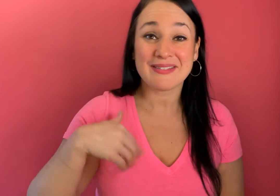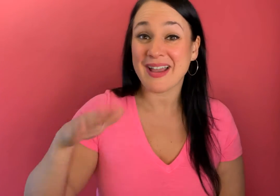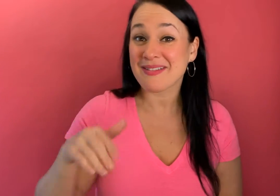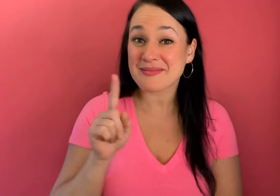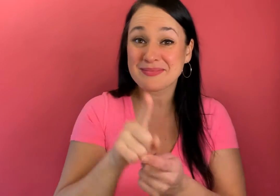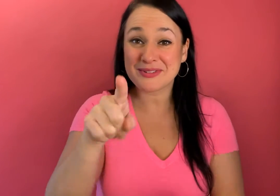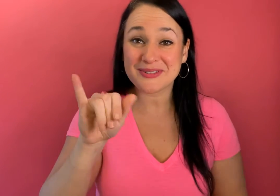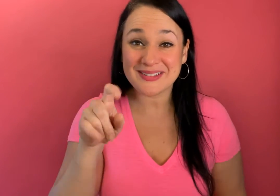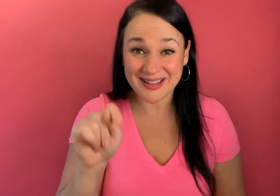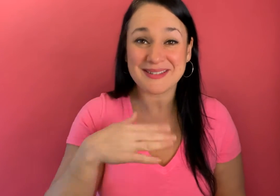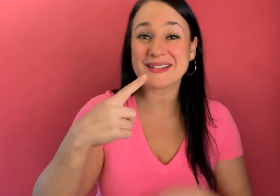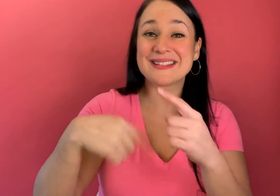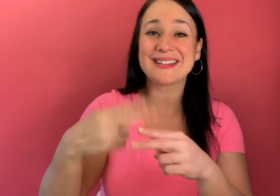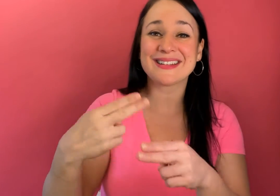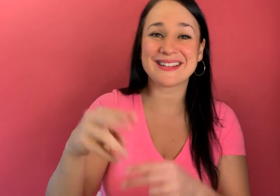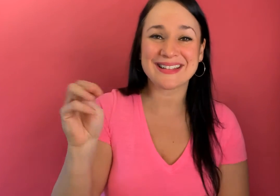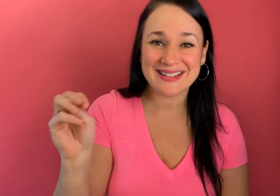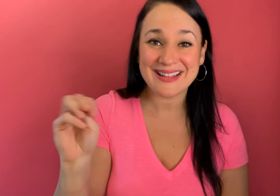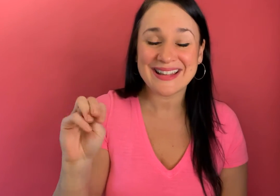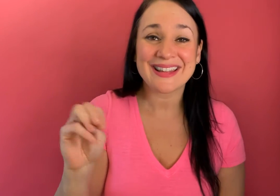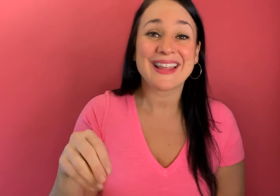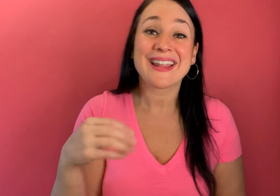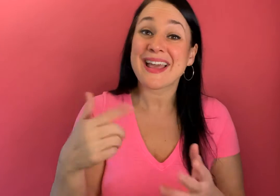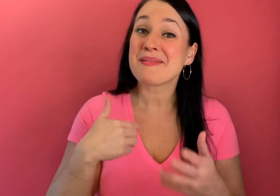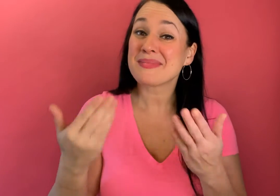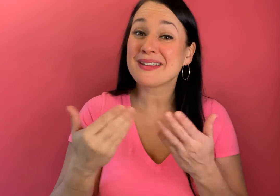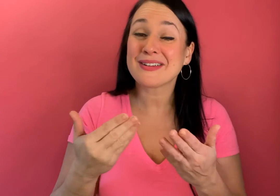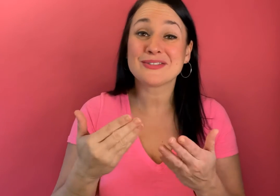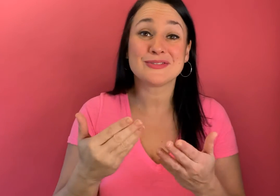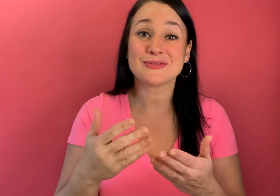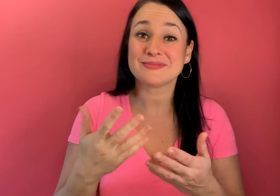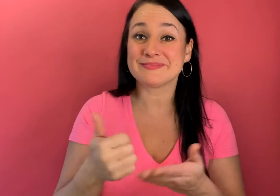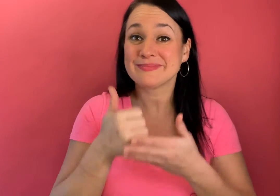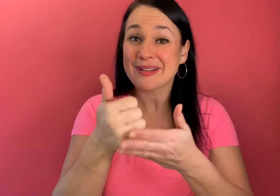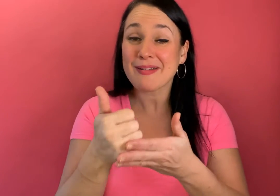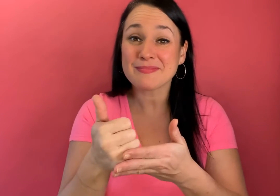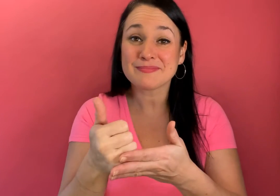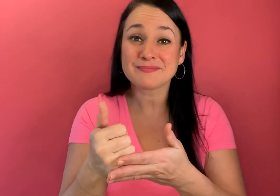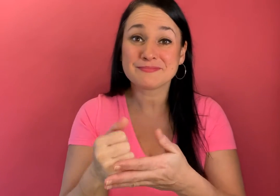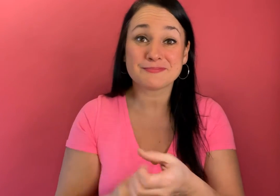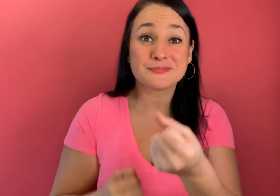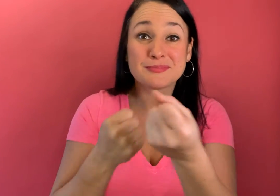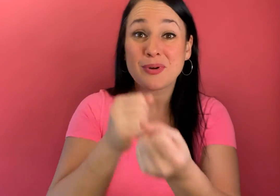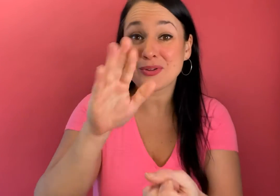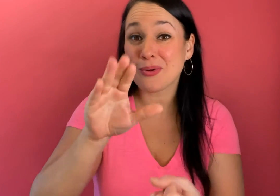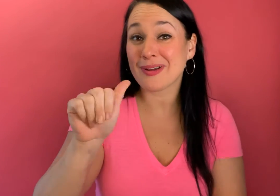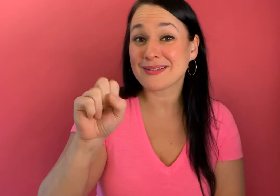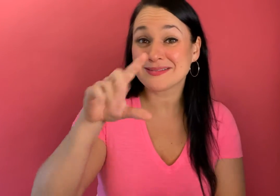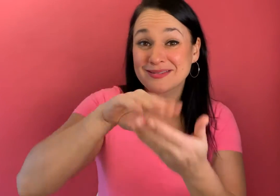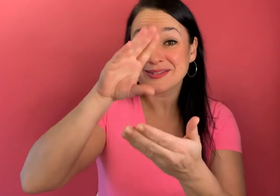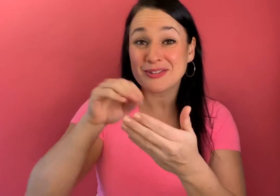Melissa and if I haven't met you yet my my sign name is this and I'm just here to help you know support